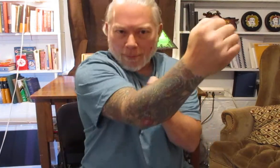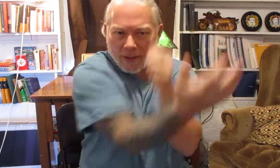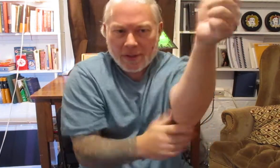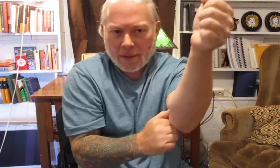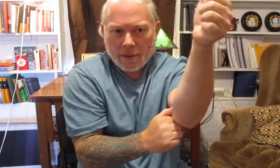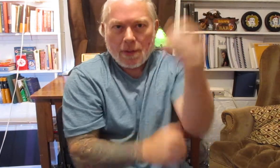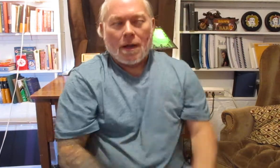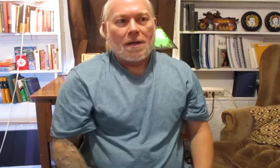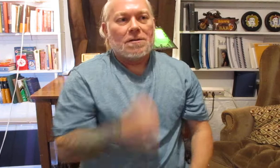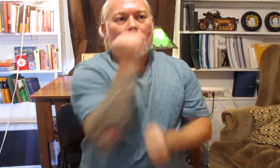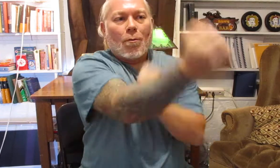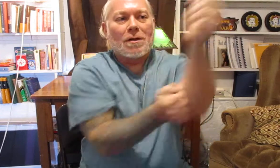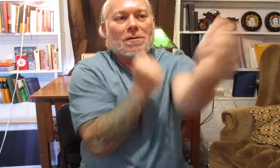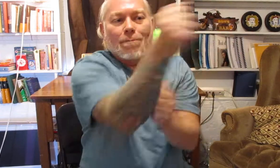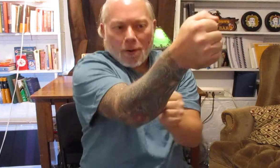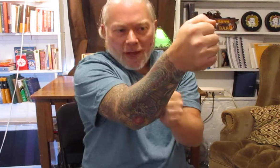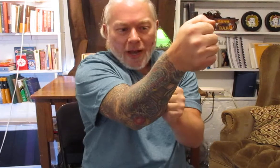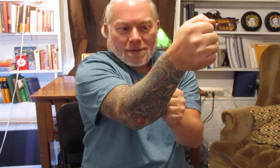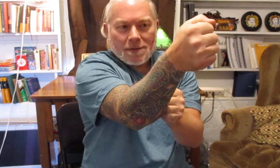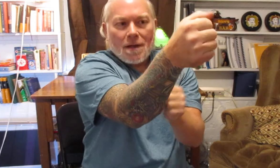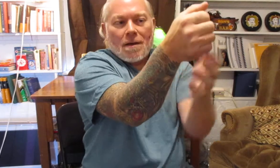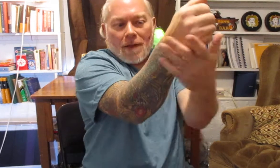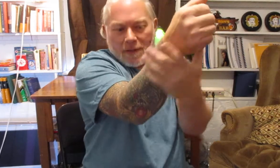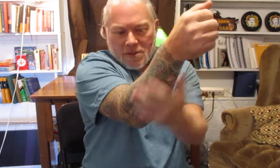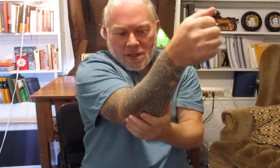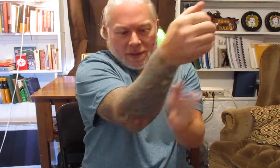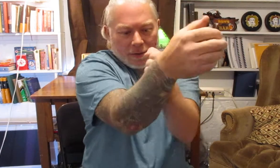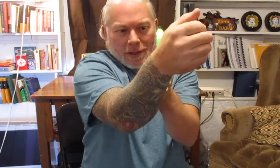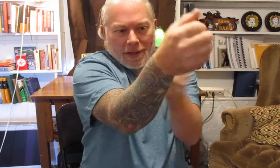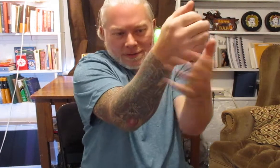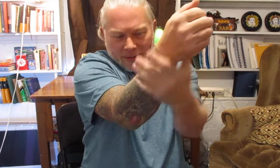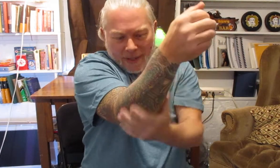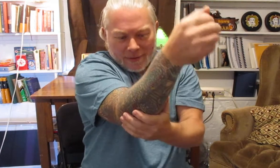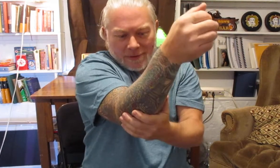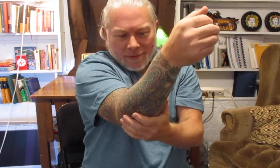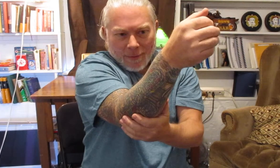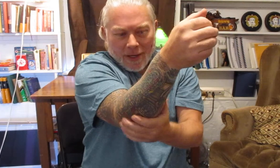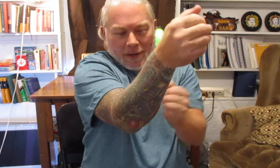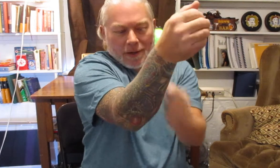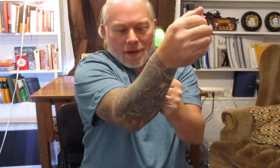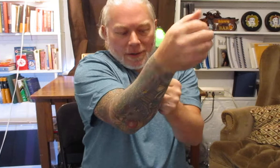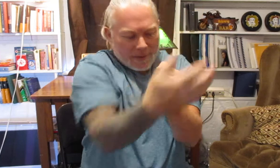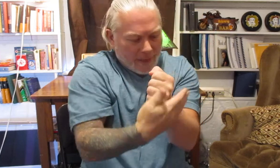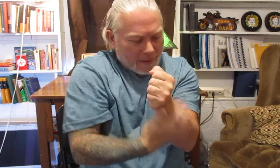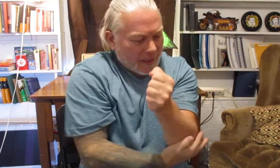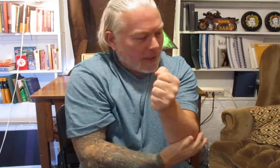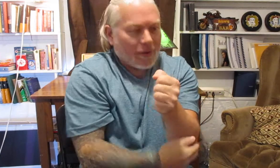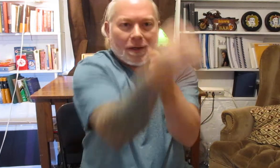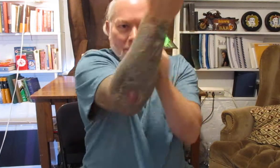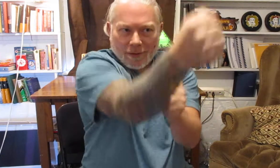punching and so when we're using both hands then the shield extends from here down to here and so